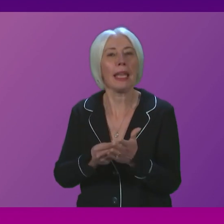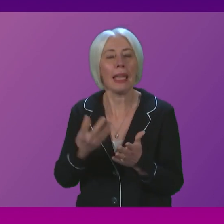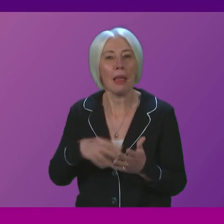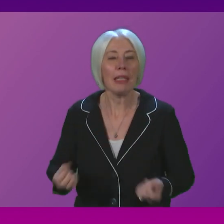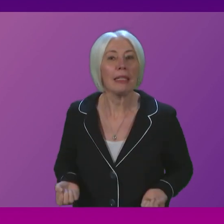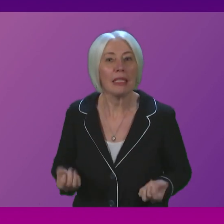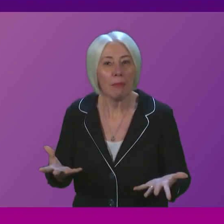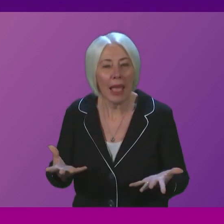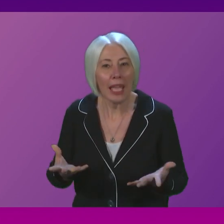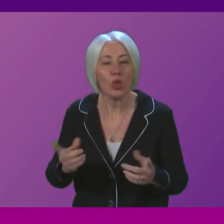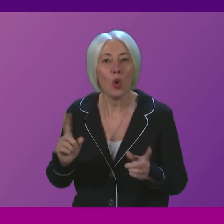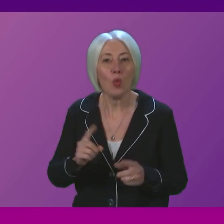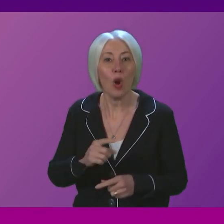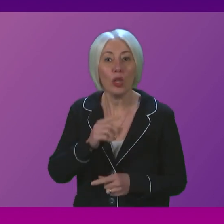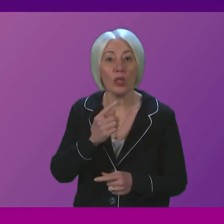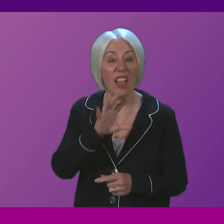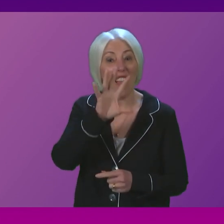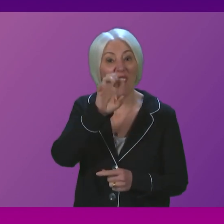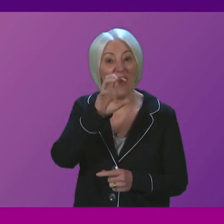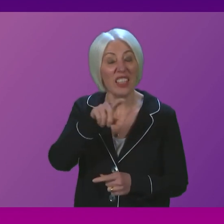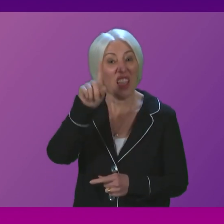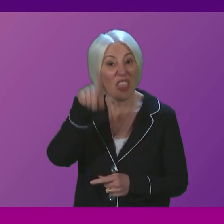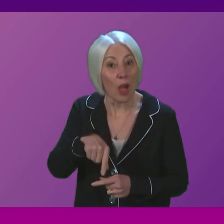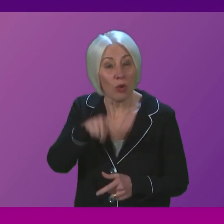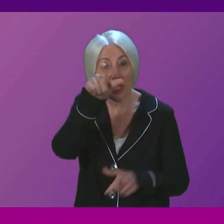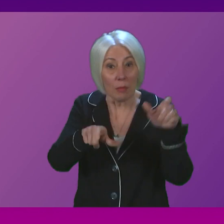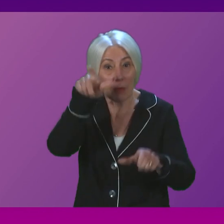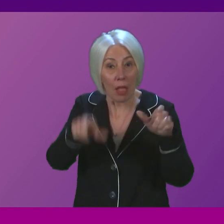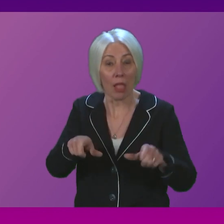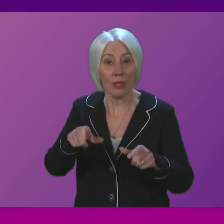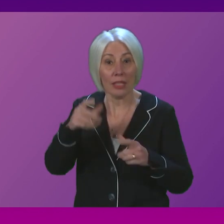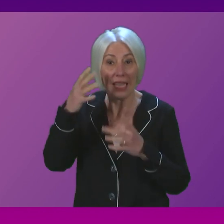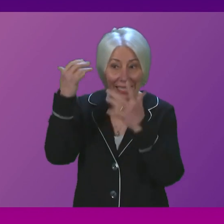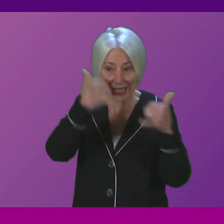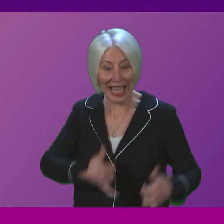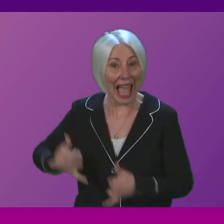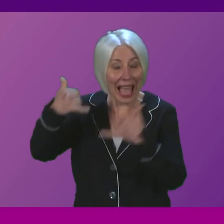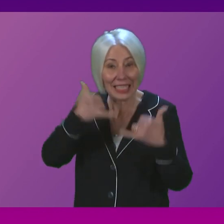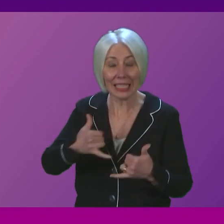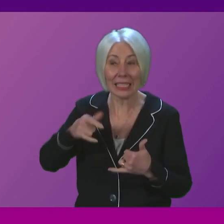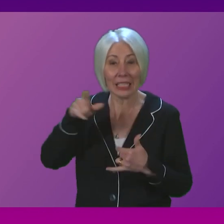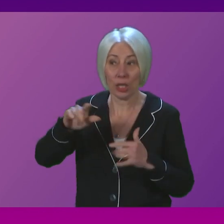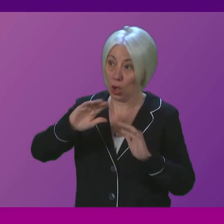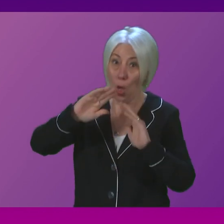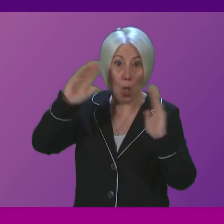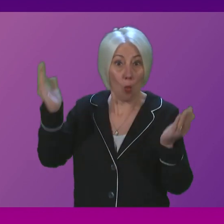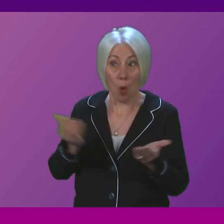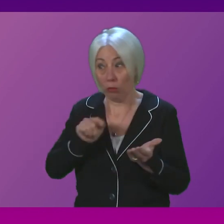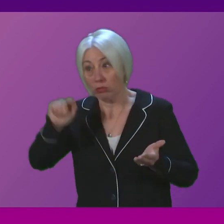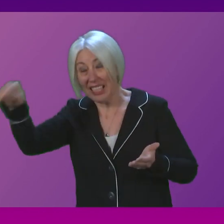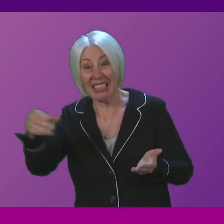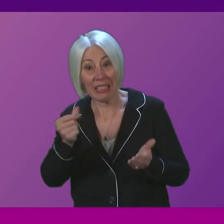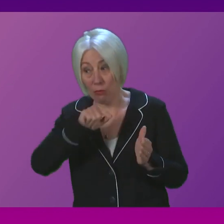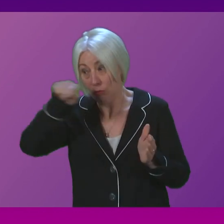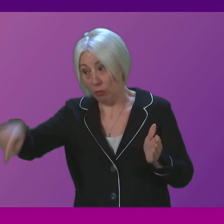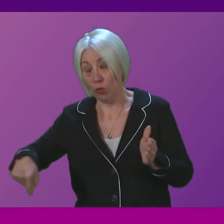sending almost 15,000 patient scans around the world, some as far away as Australia,